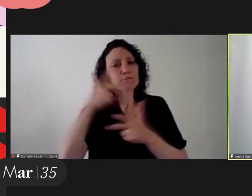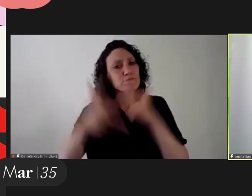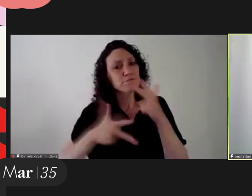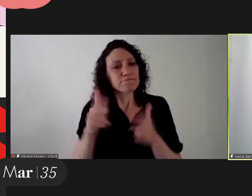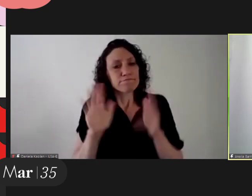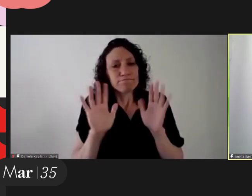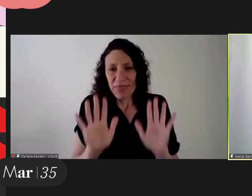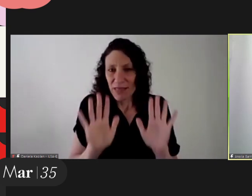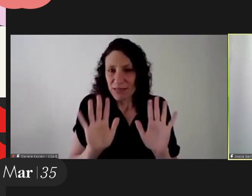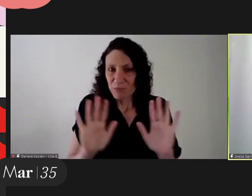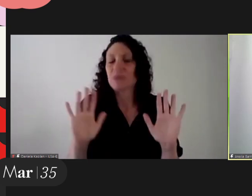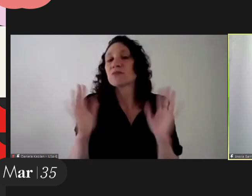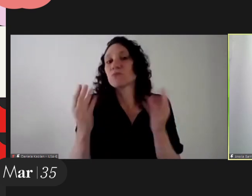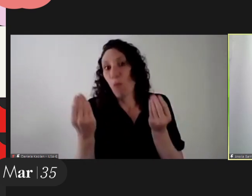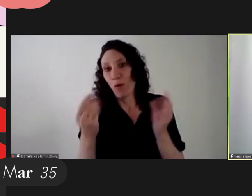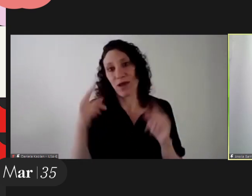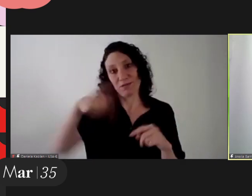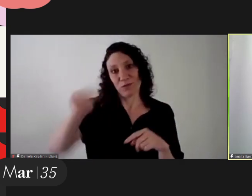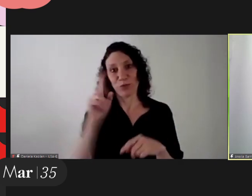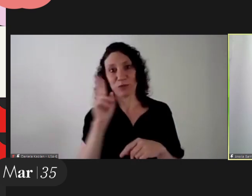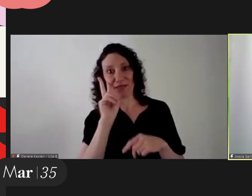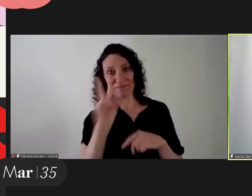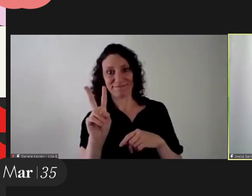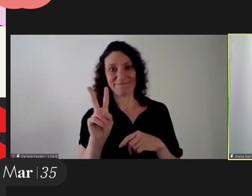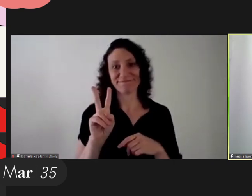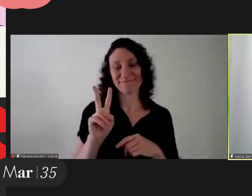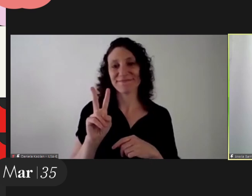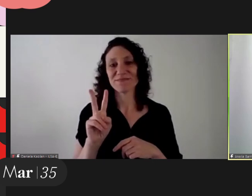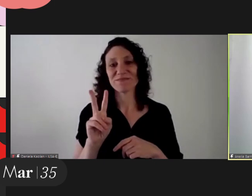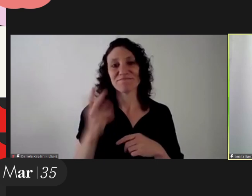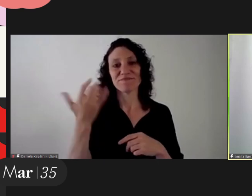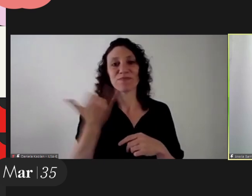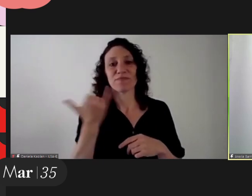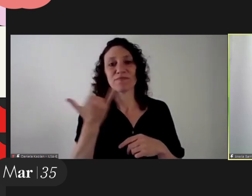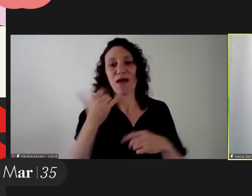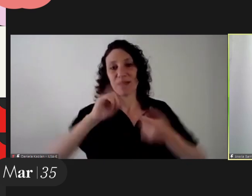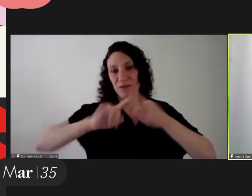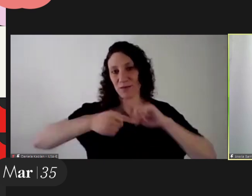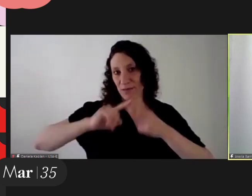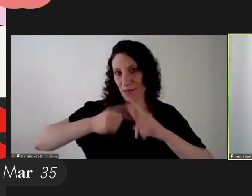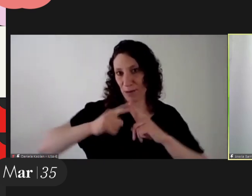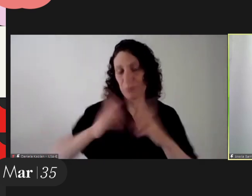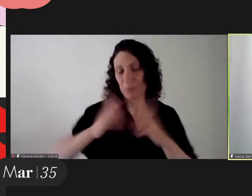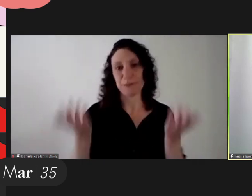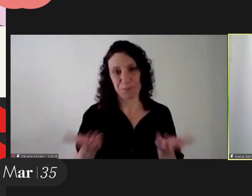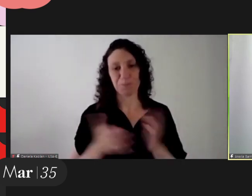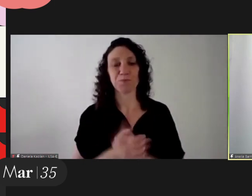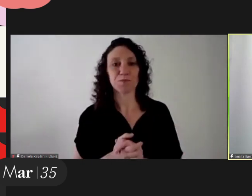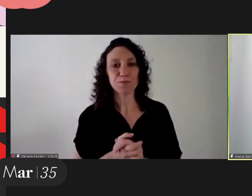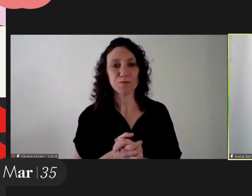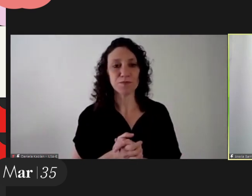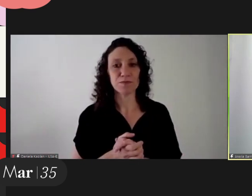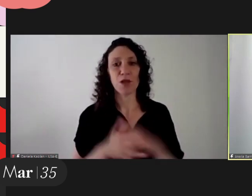not to go too fast because as you can see we have uh uh interpreters interpreters today